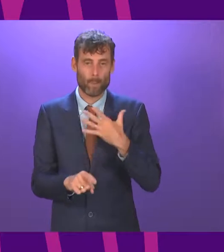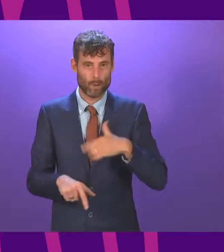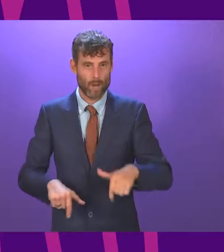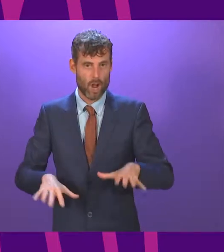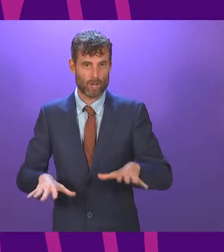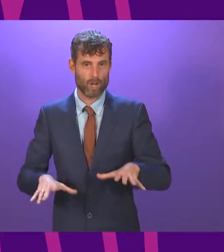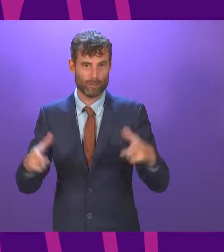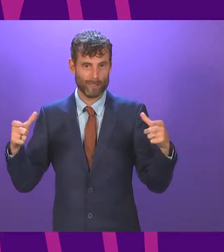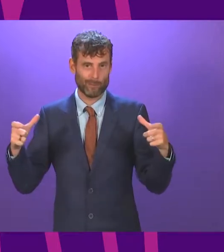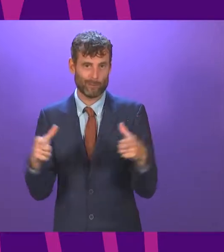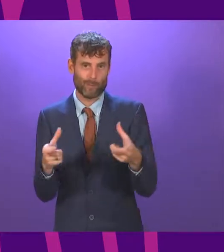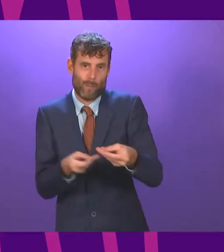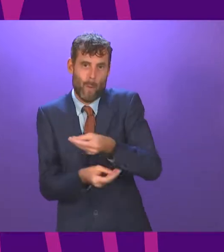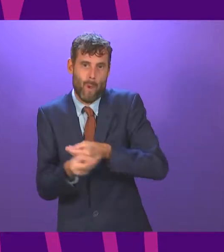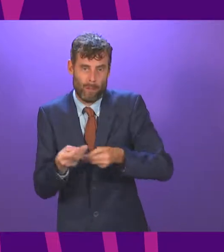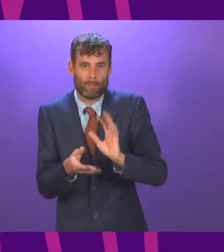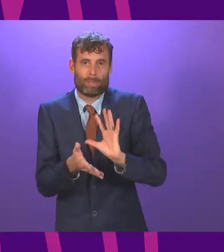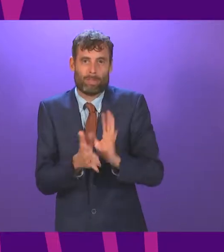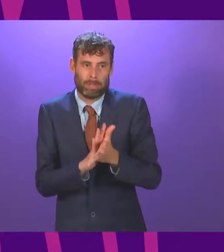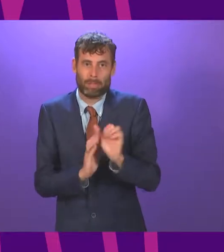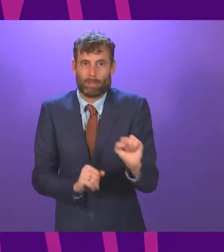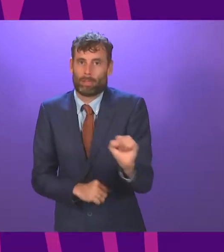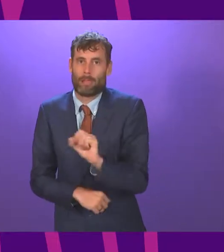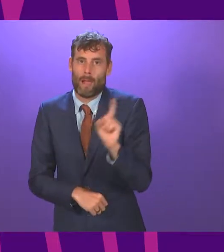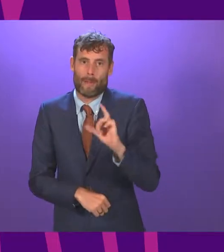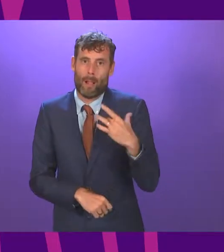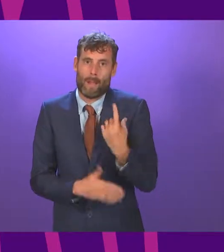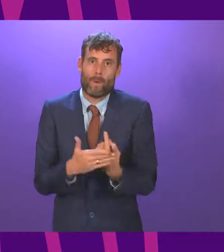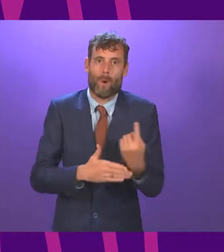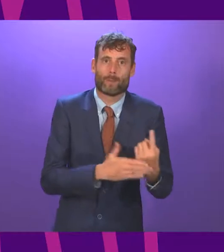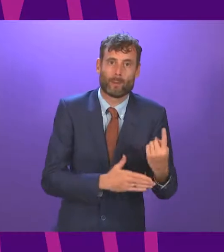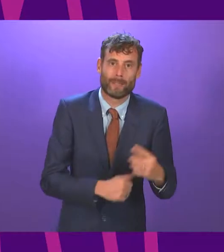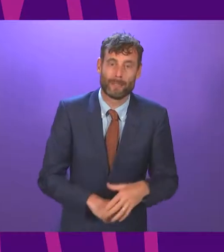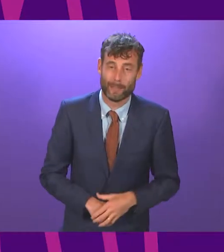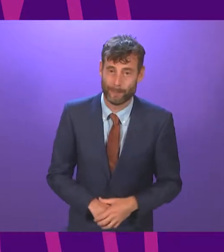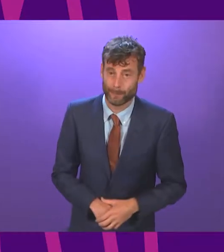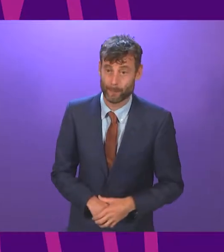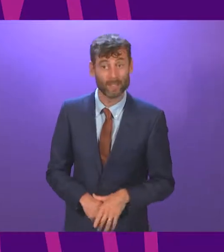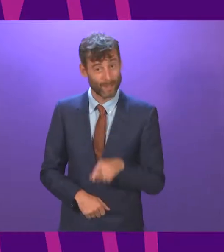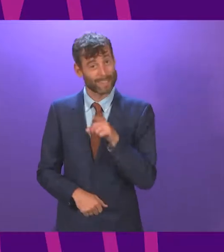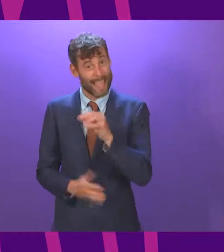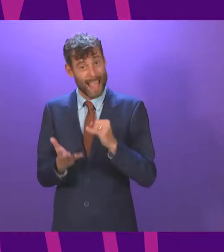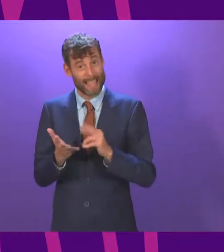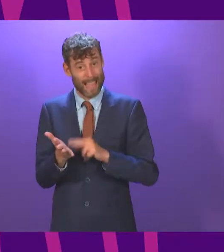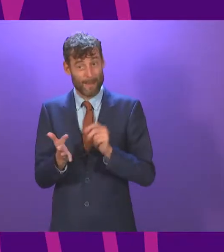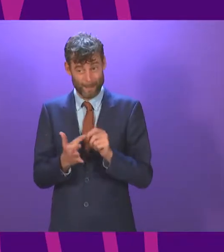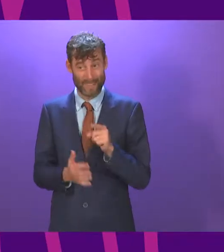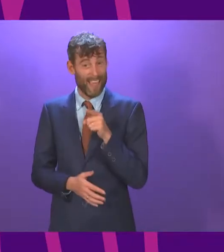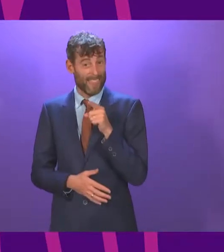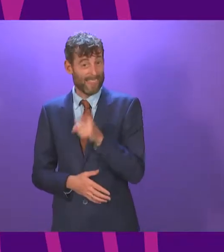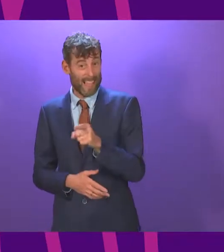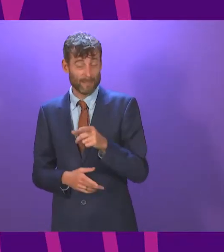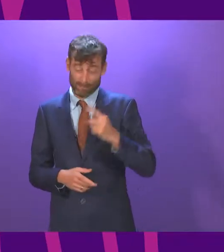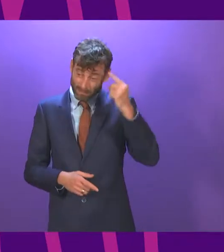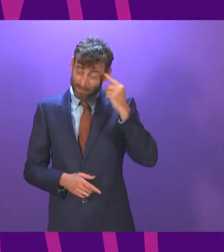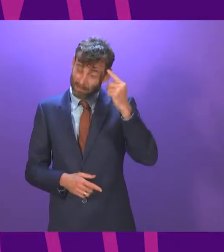the life chances of its citizens. Those less charitable might argue that's what the SNP have been trying to do for the past 14